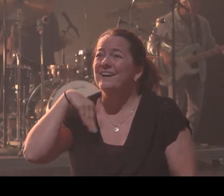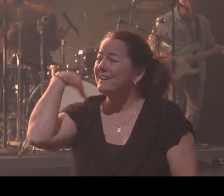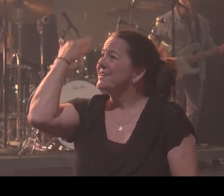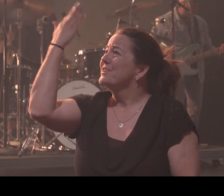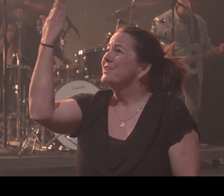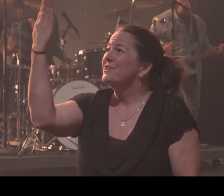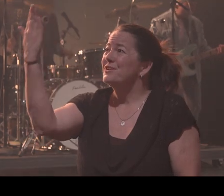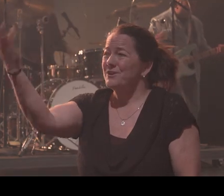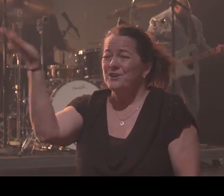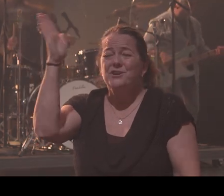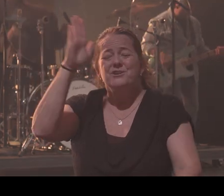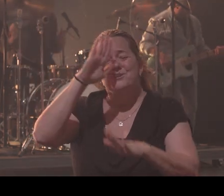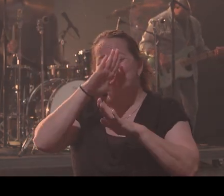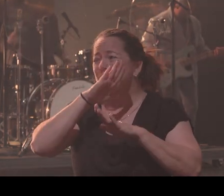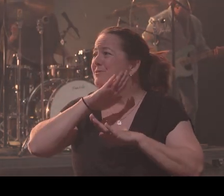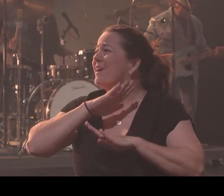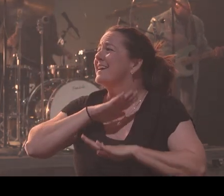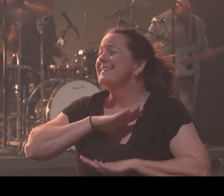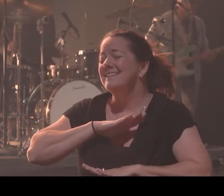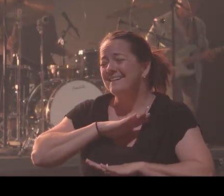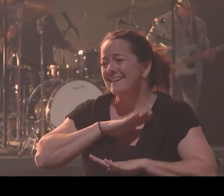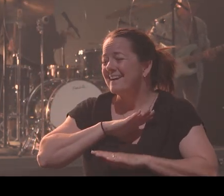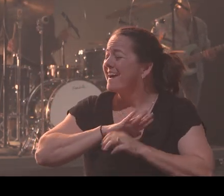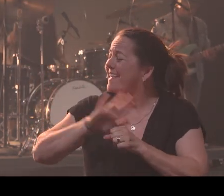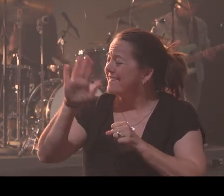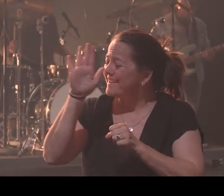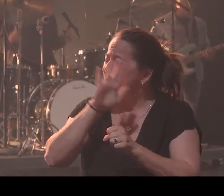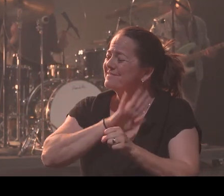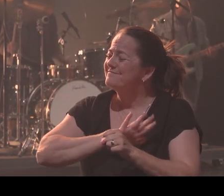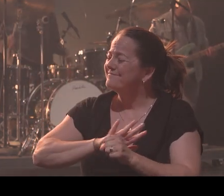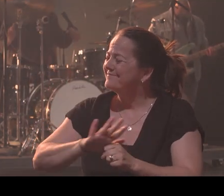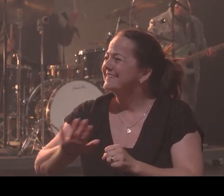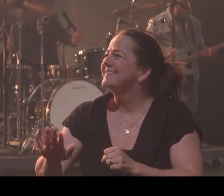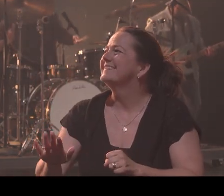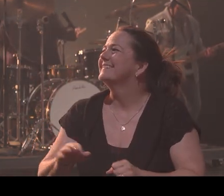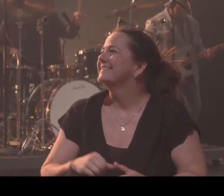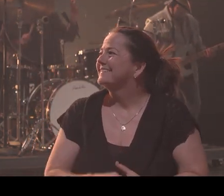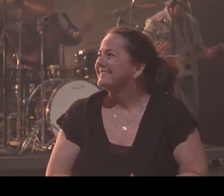Jireh You are enough Yes you are Yes you are